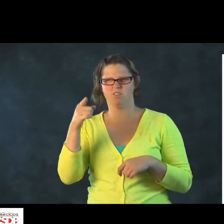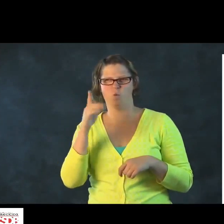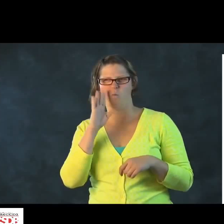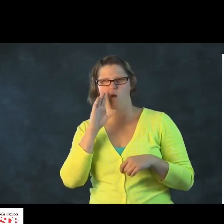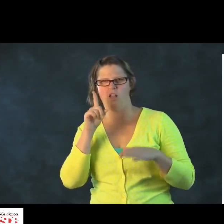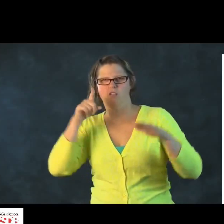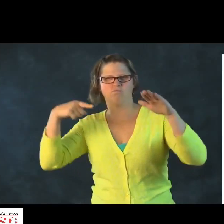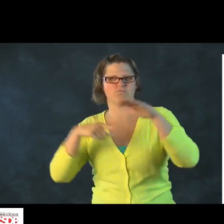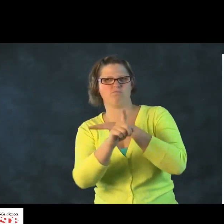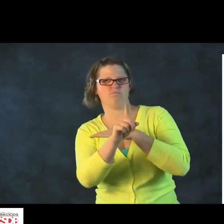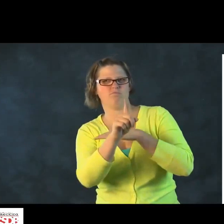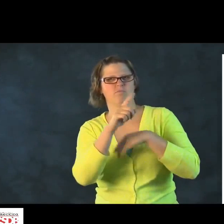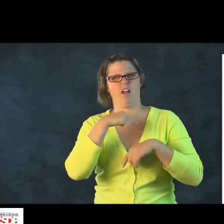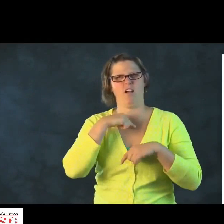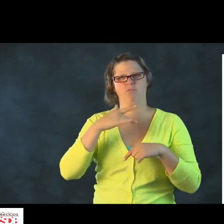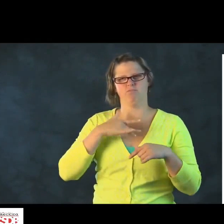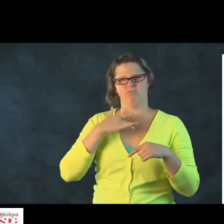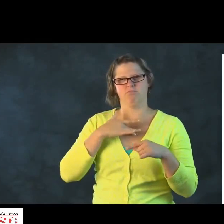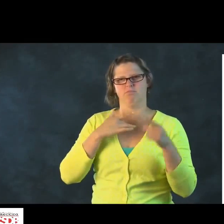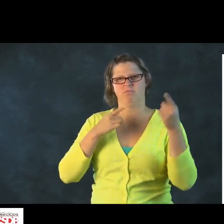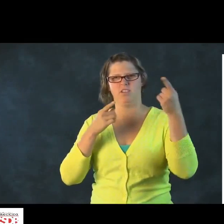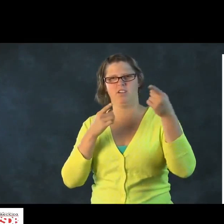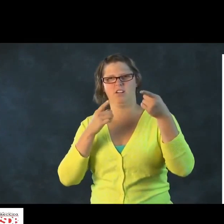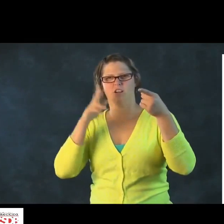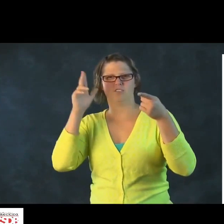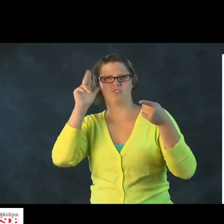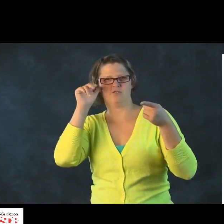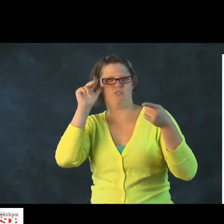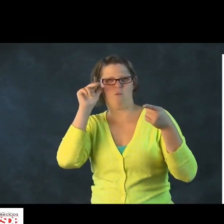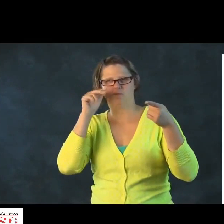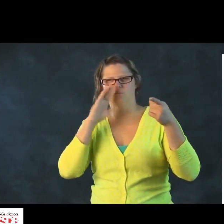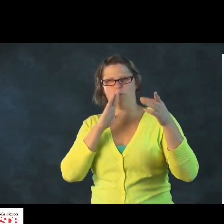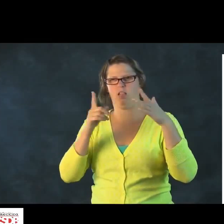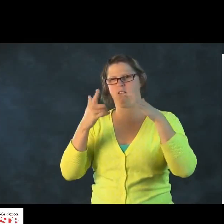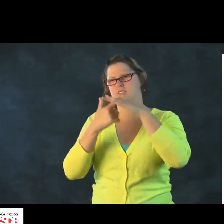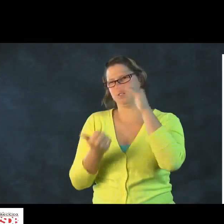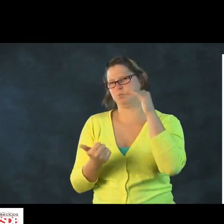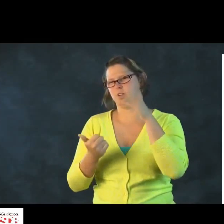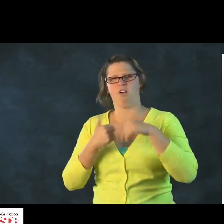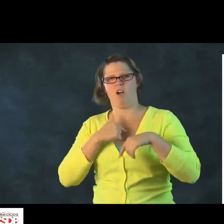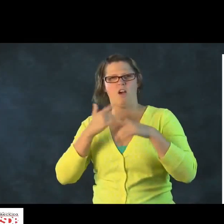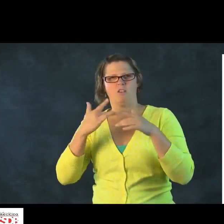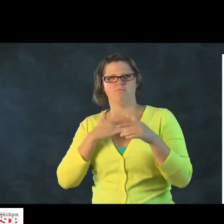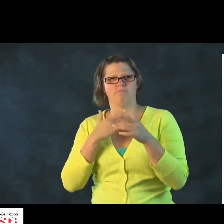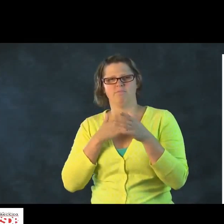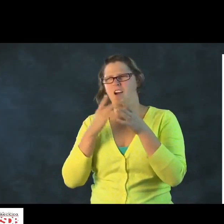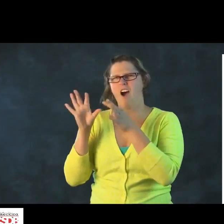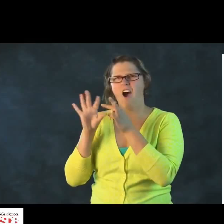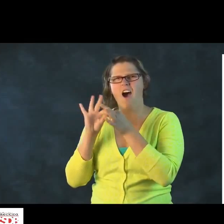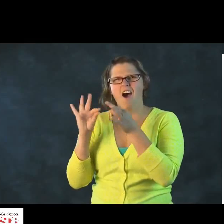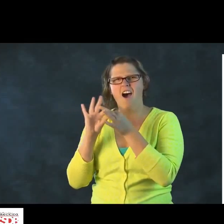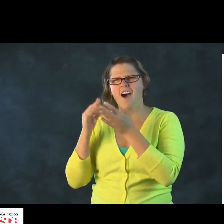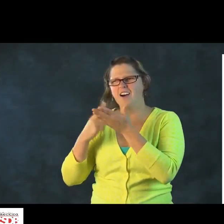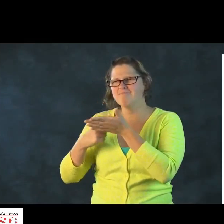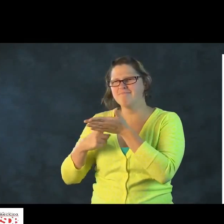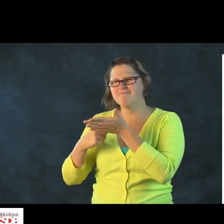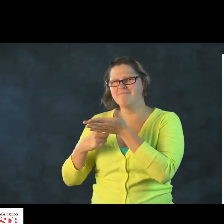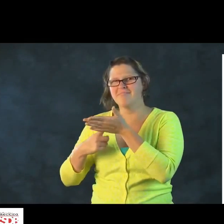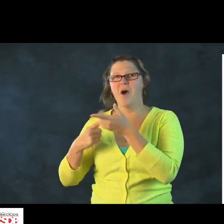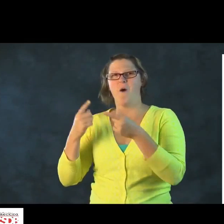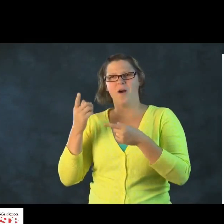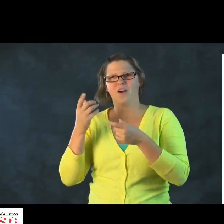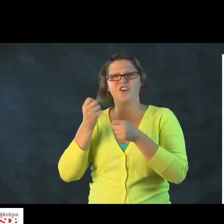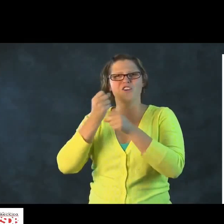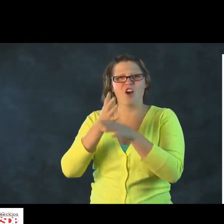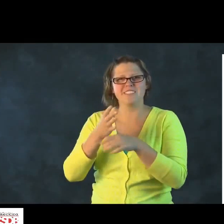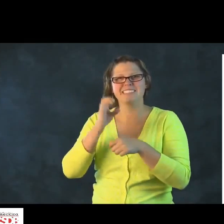said. And you kind of talk about, oh, predicting what might happen. Oh, they're going to kill this person, or something's